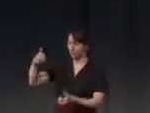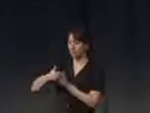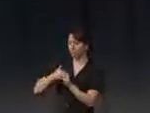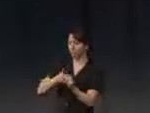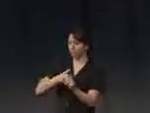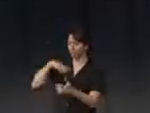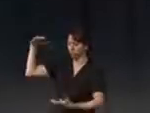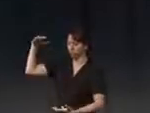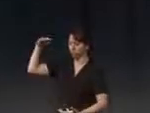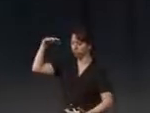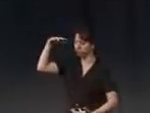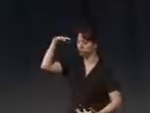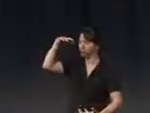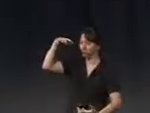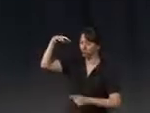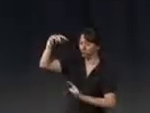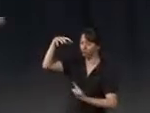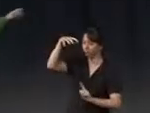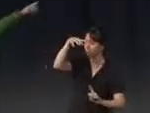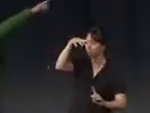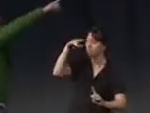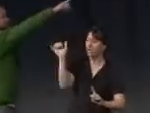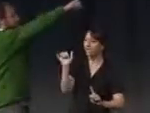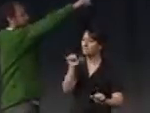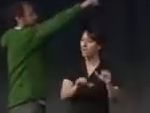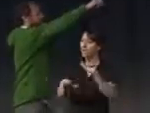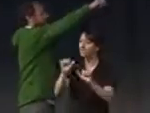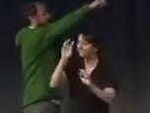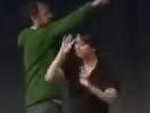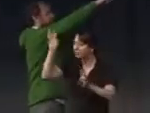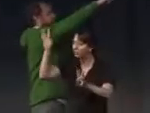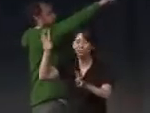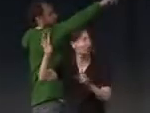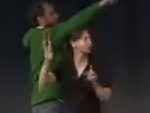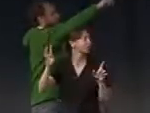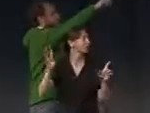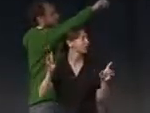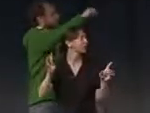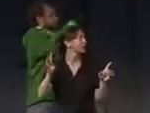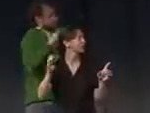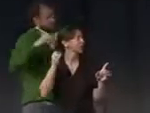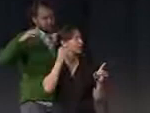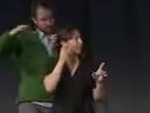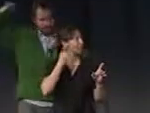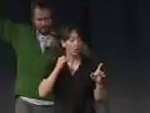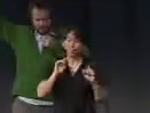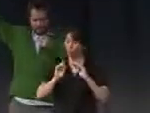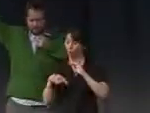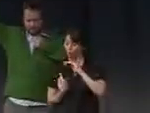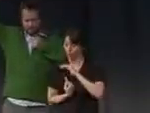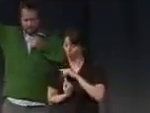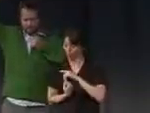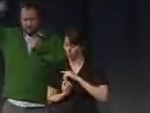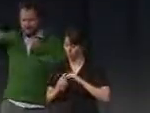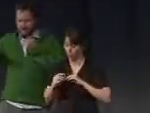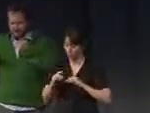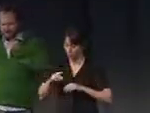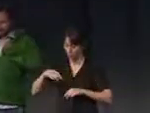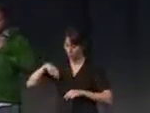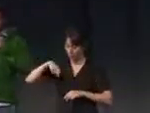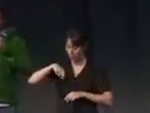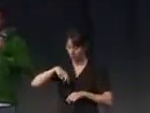It's kind of a science fiction. This mean it depends on amount. If you move alone, you might open up a certain